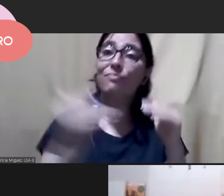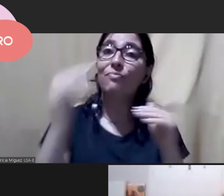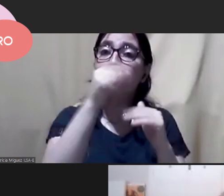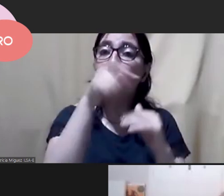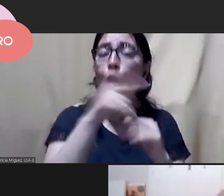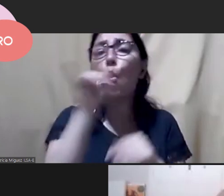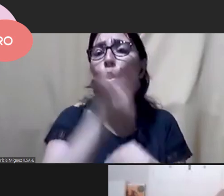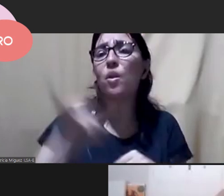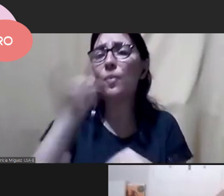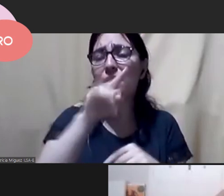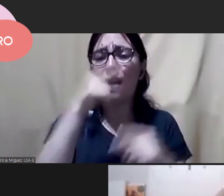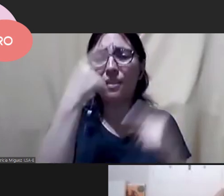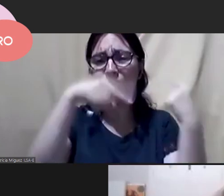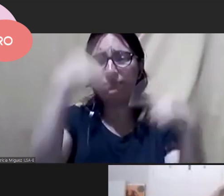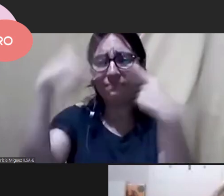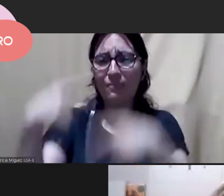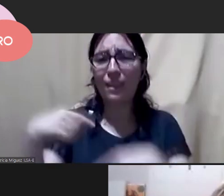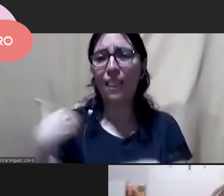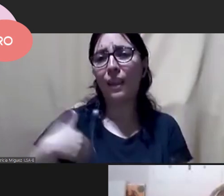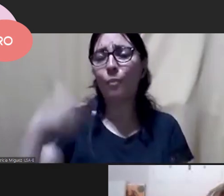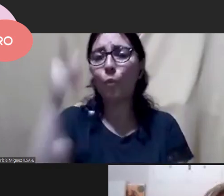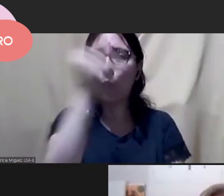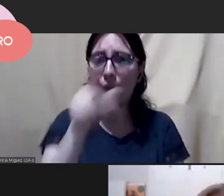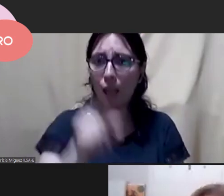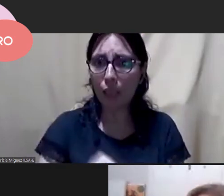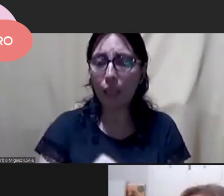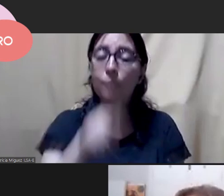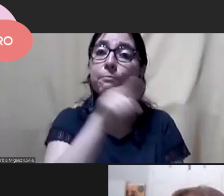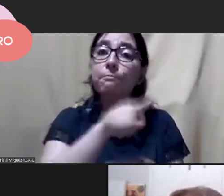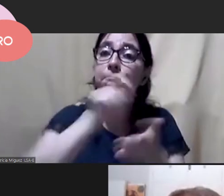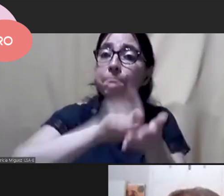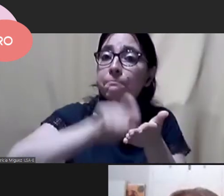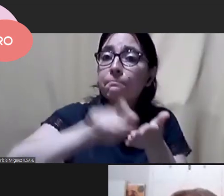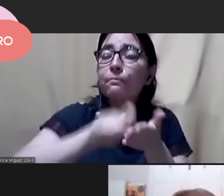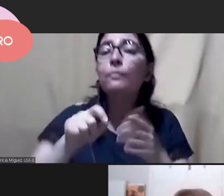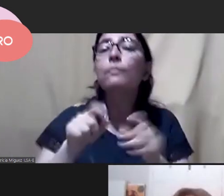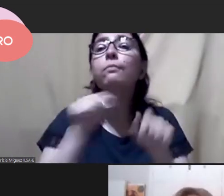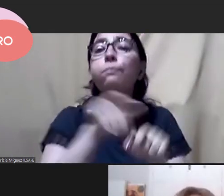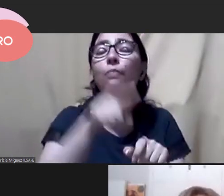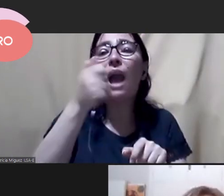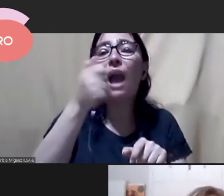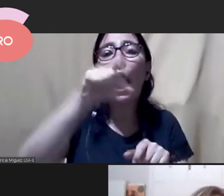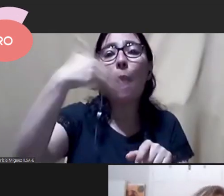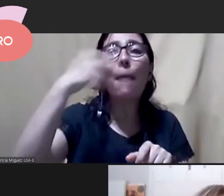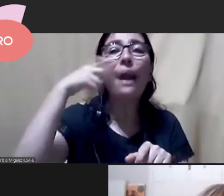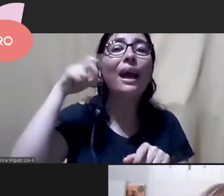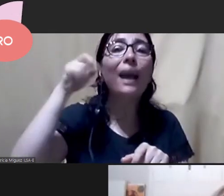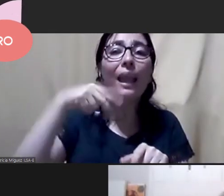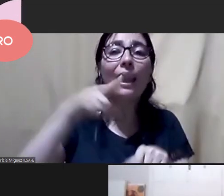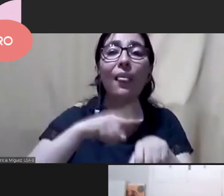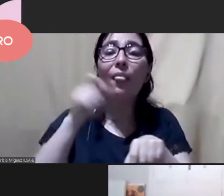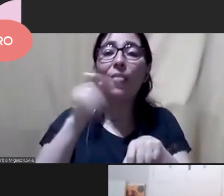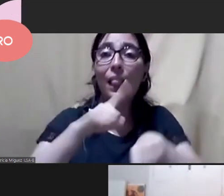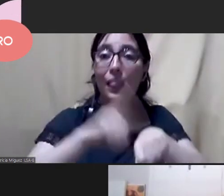Of the philosophy faculty in the Buenos Aires University. She